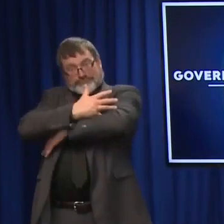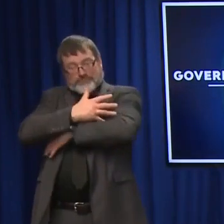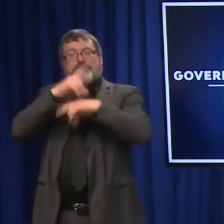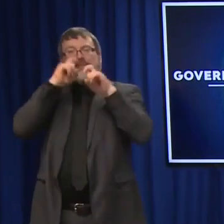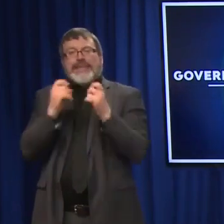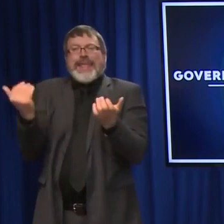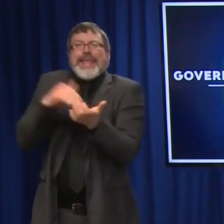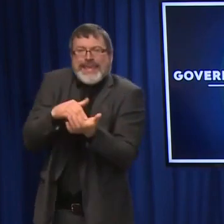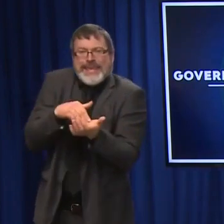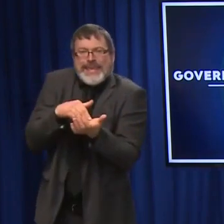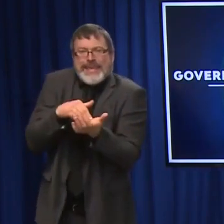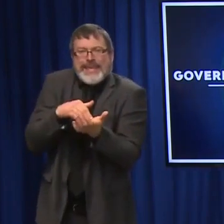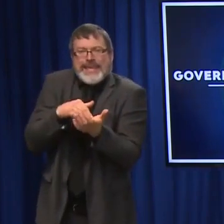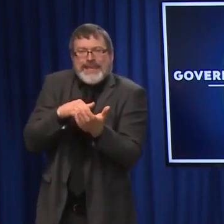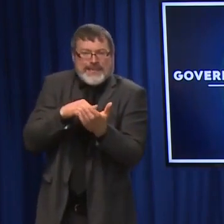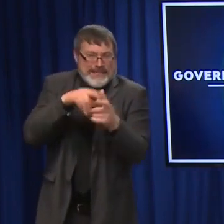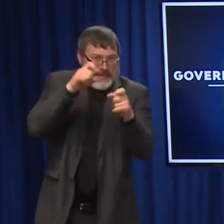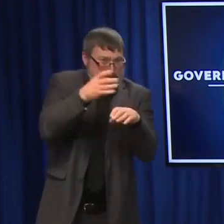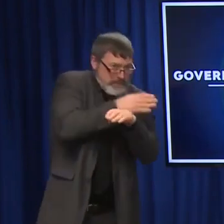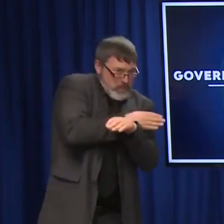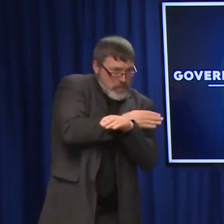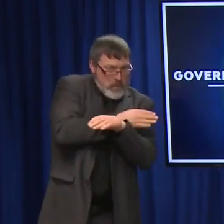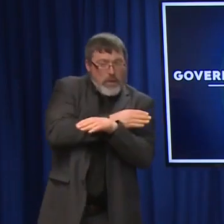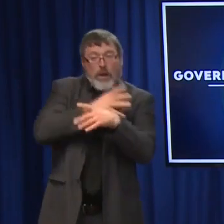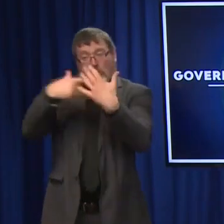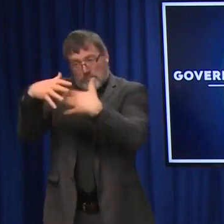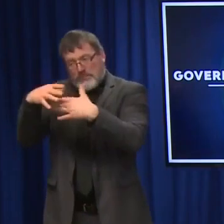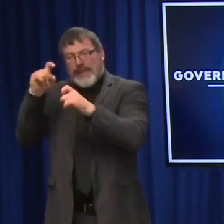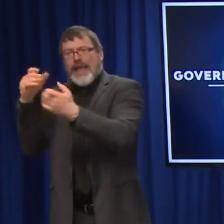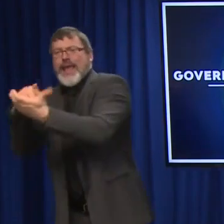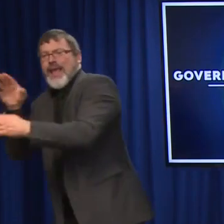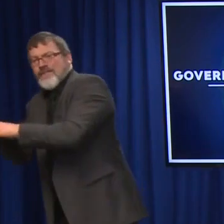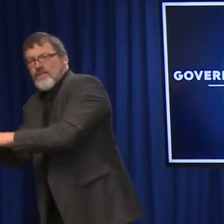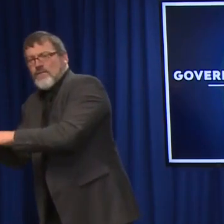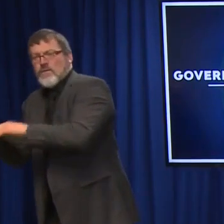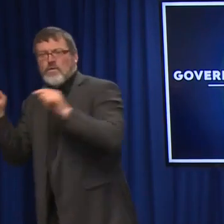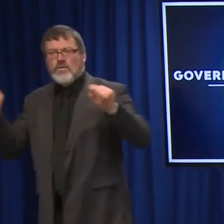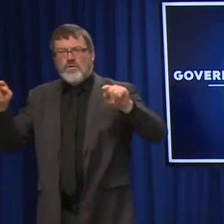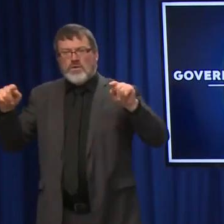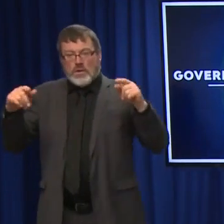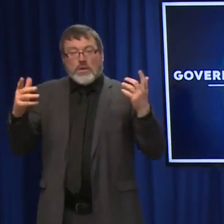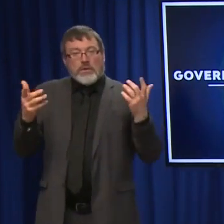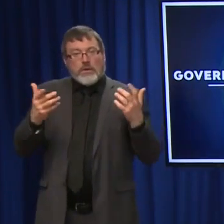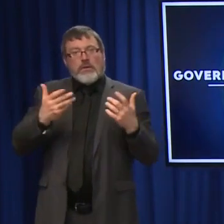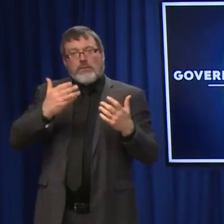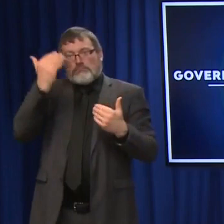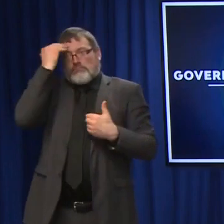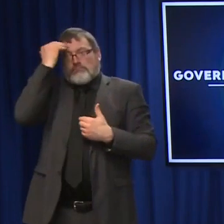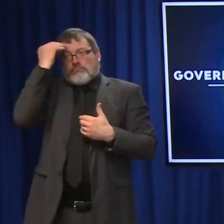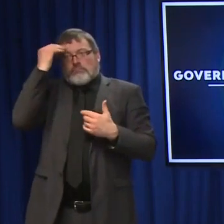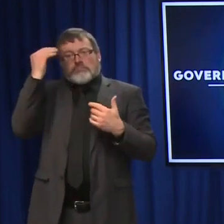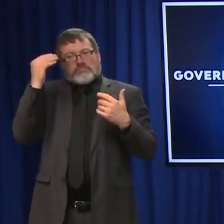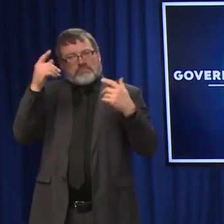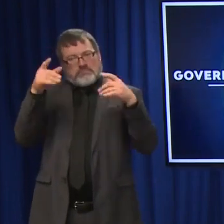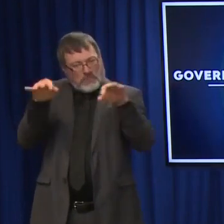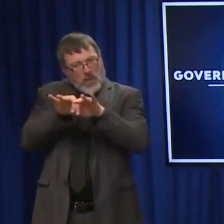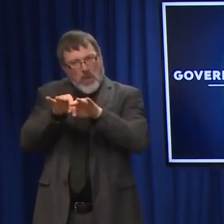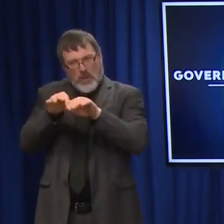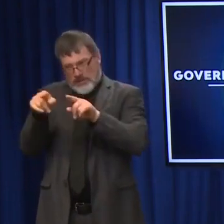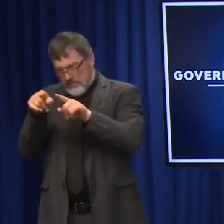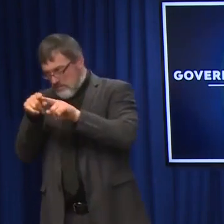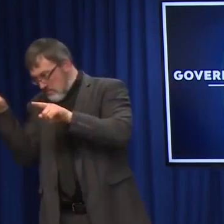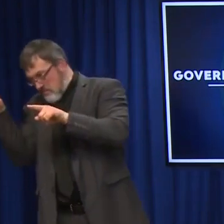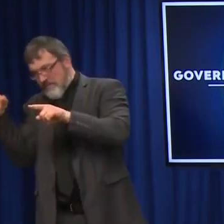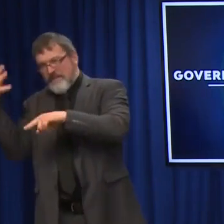gathering together, if there may have been exposure at an event, we do recommend testing about five to seven days after a possible